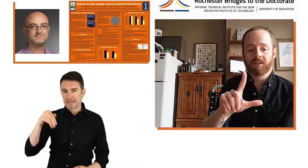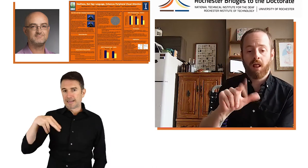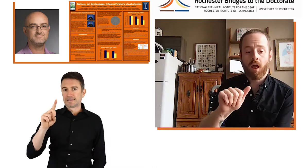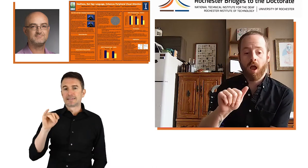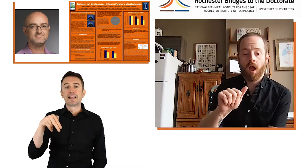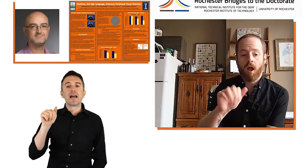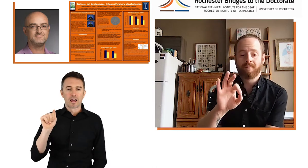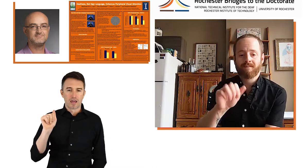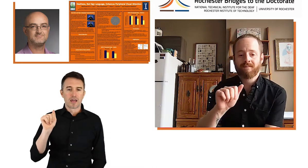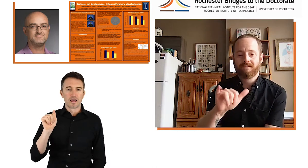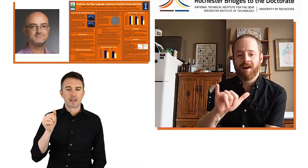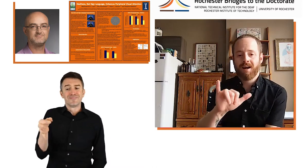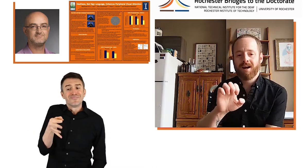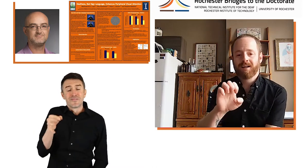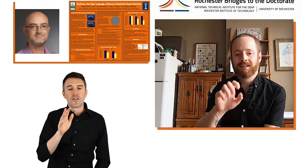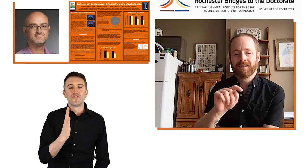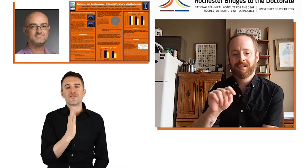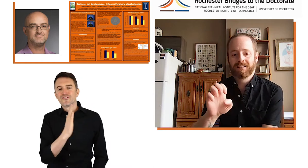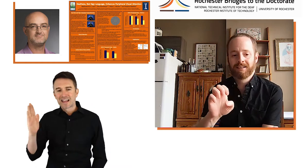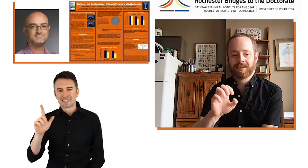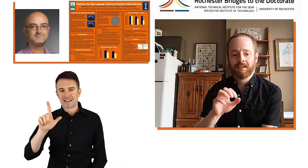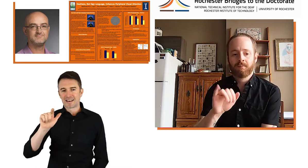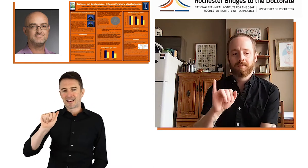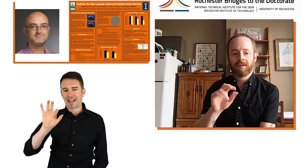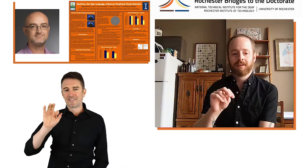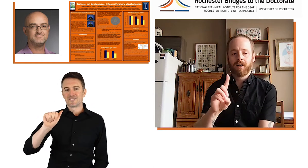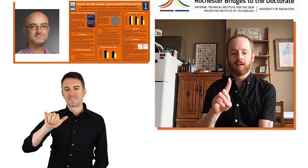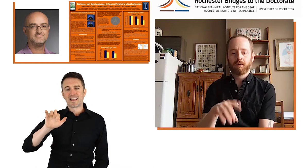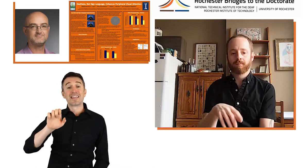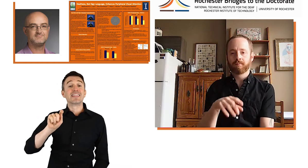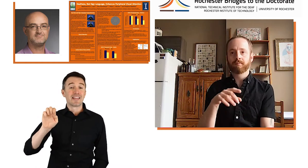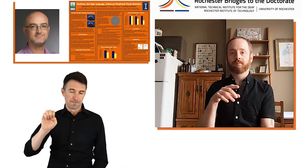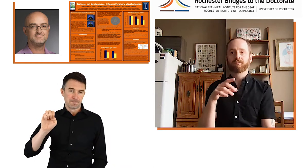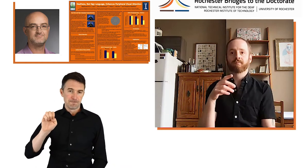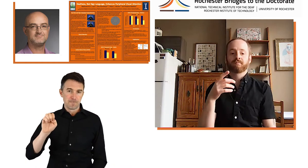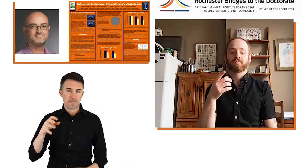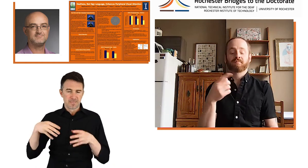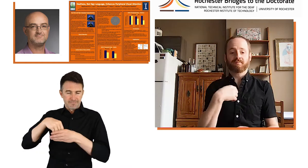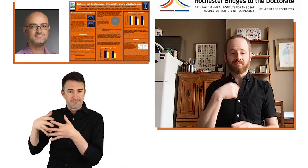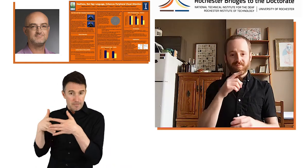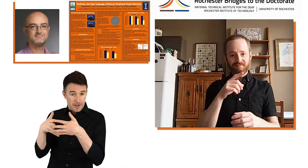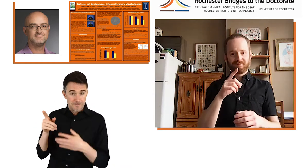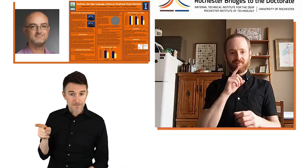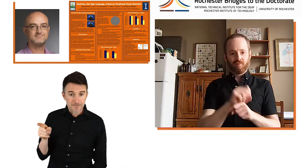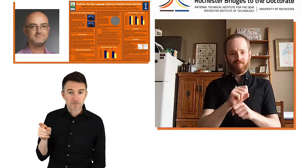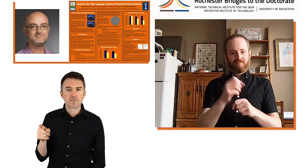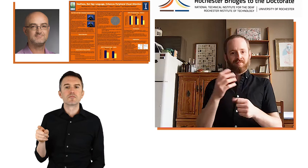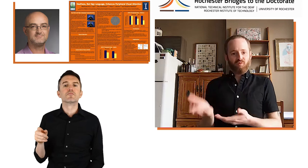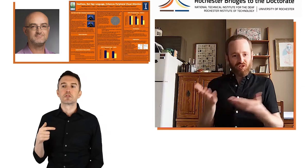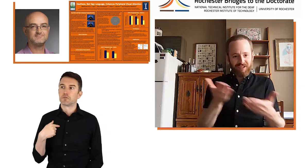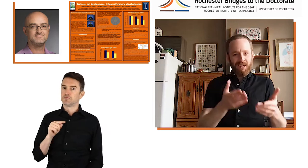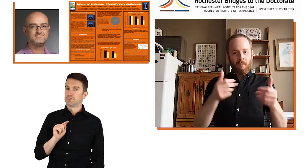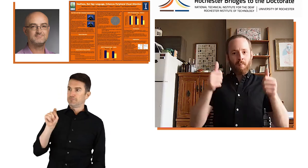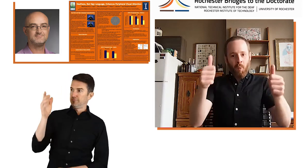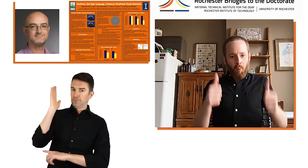and it was held in West Lafayette, Indiana, the year that I went presented. So, I